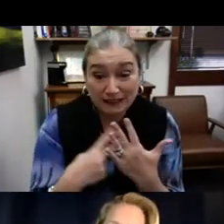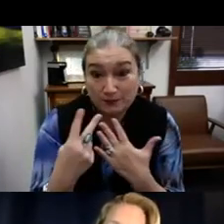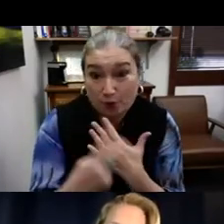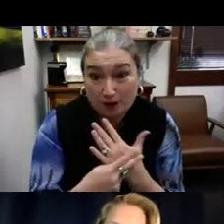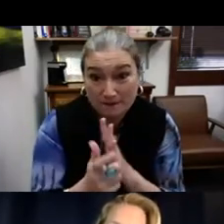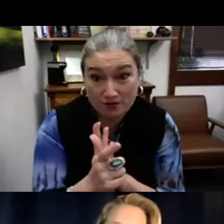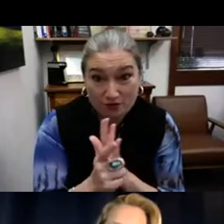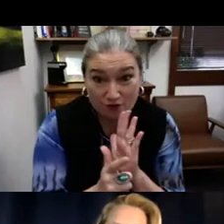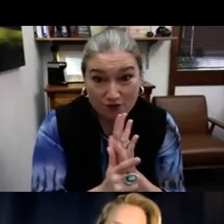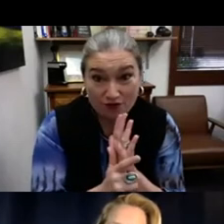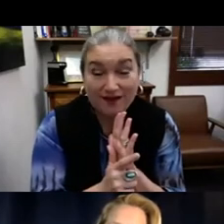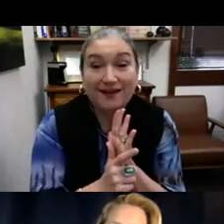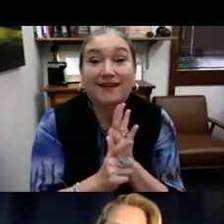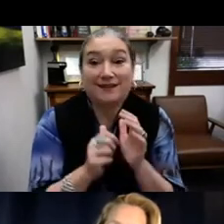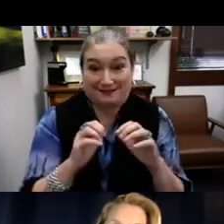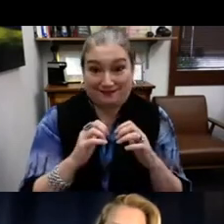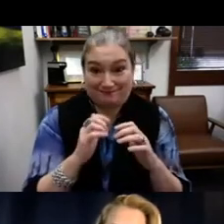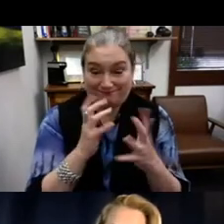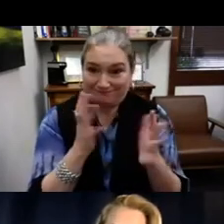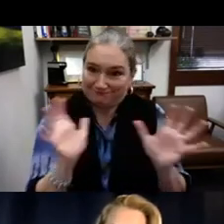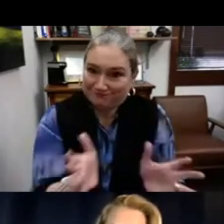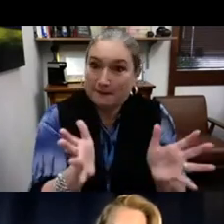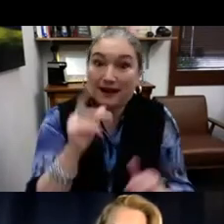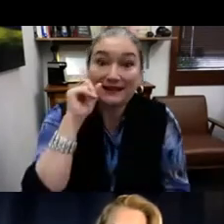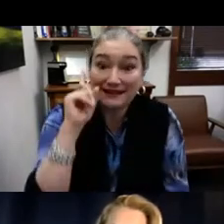the California Newborn Hearing Screening Program Law